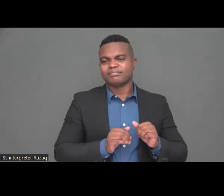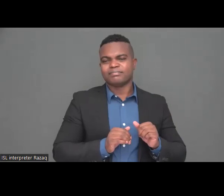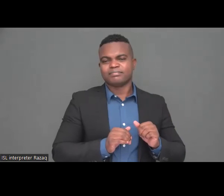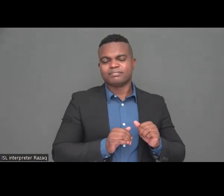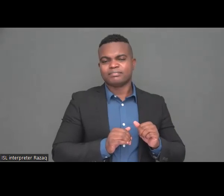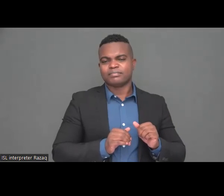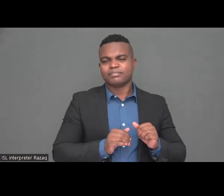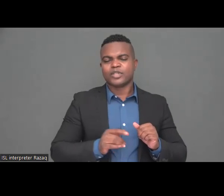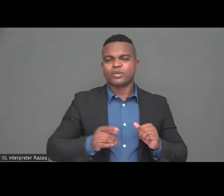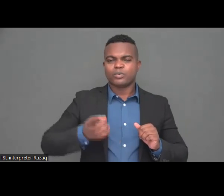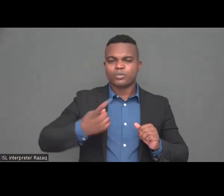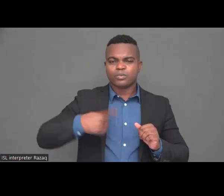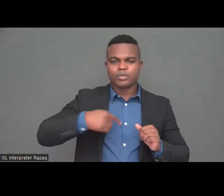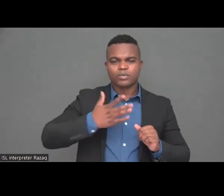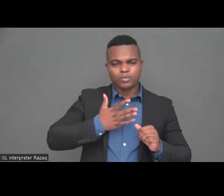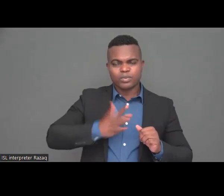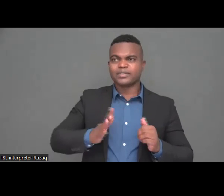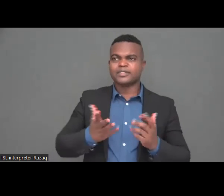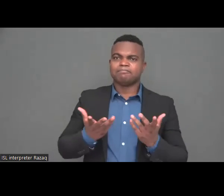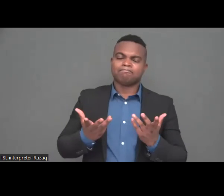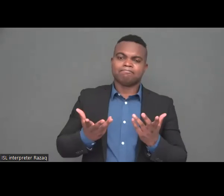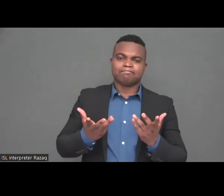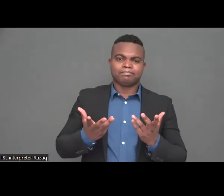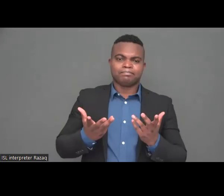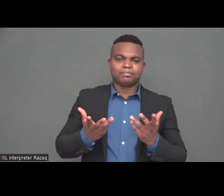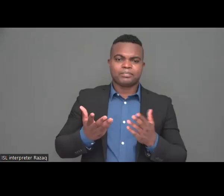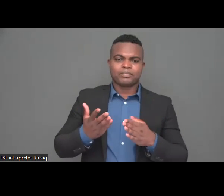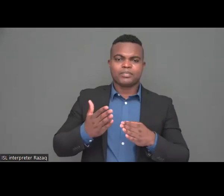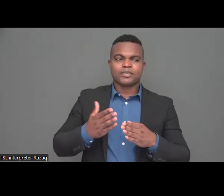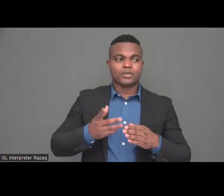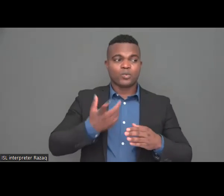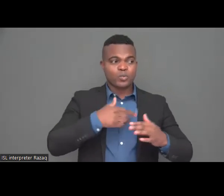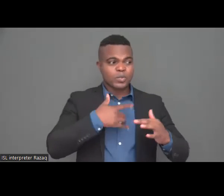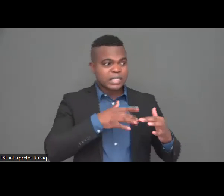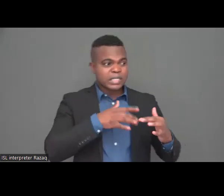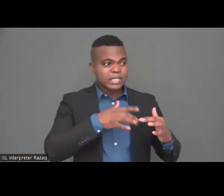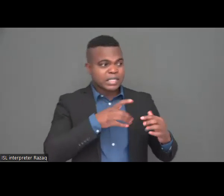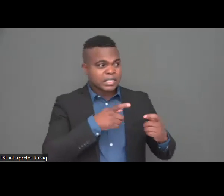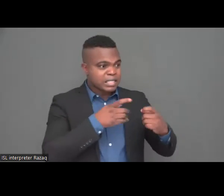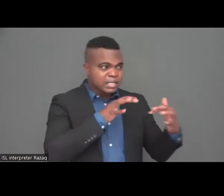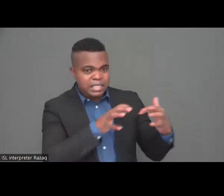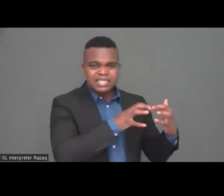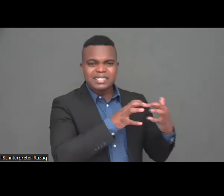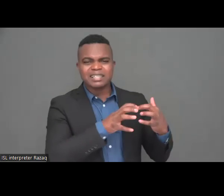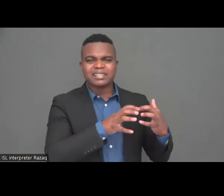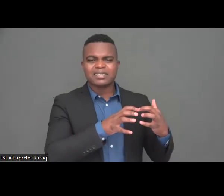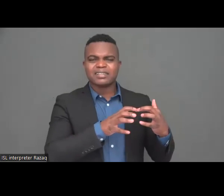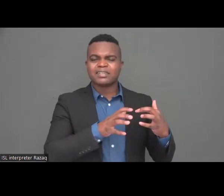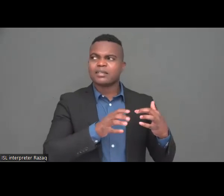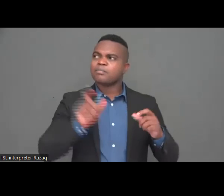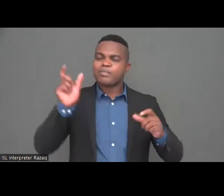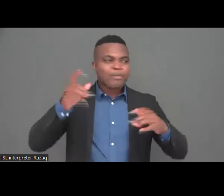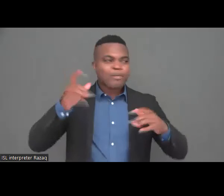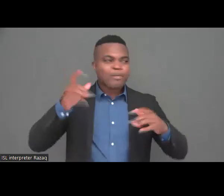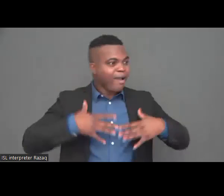are just watching it but please Europe will only have it worse if you're going to be silent if you're not going to